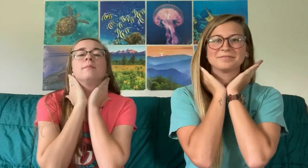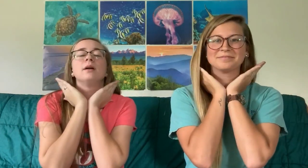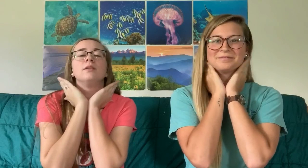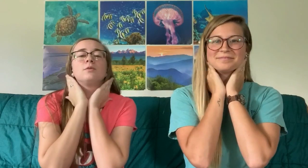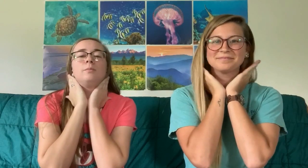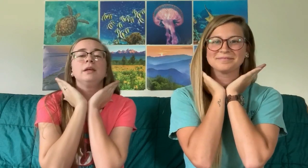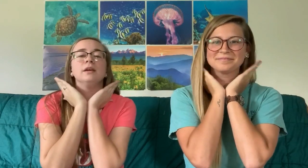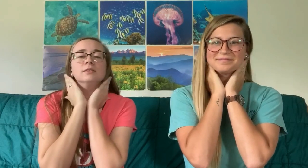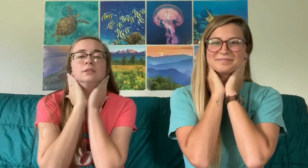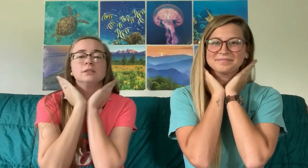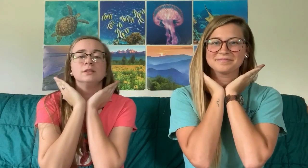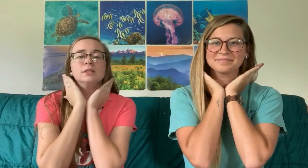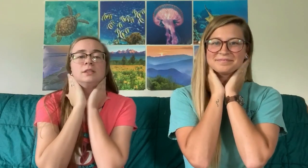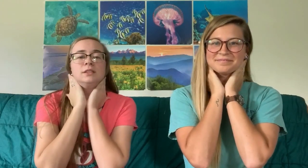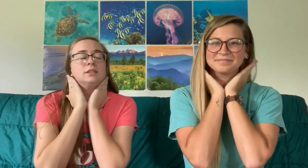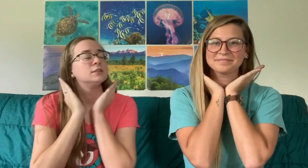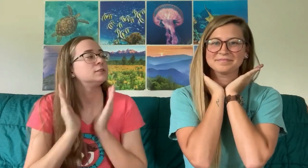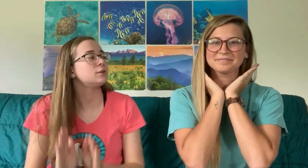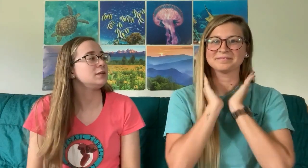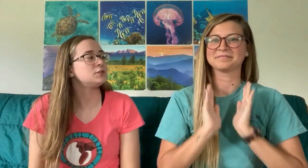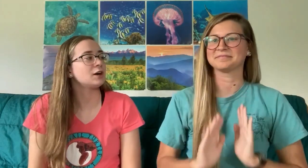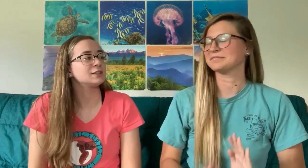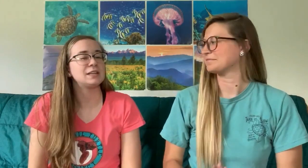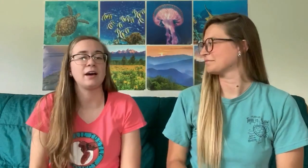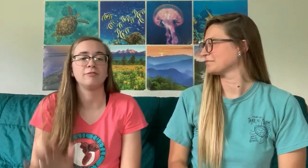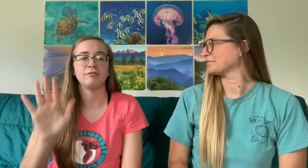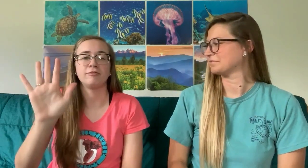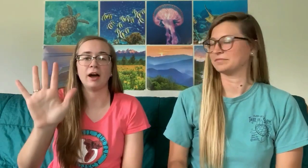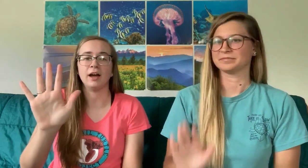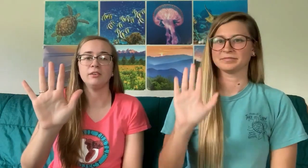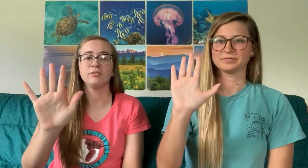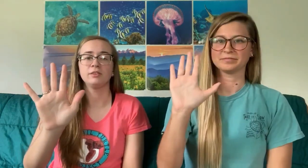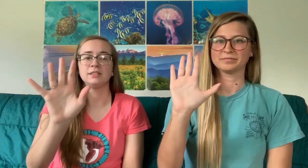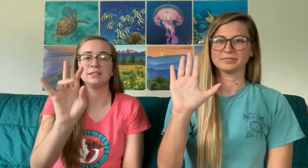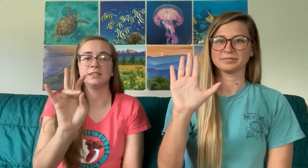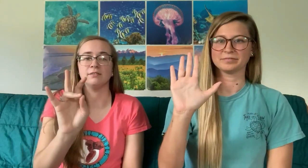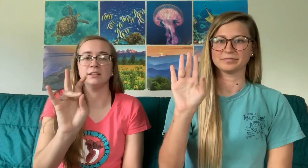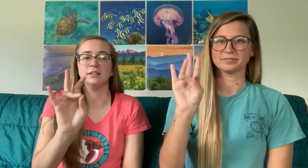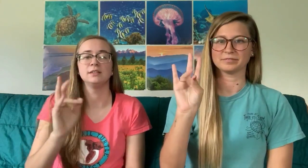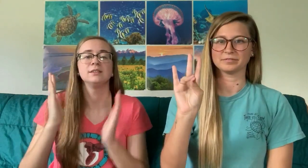And those would be gills. So these sharks have five to seven gills.